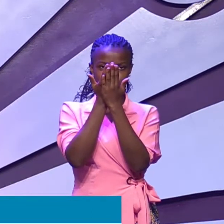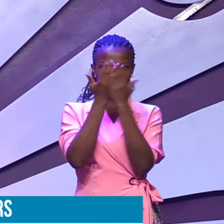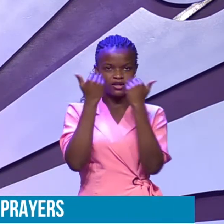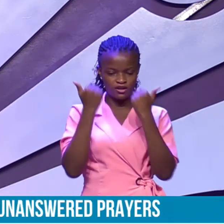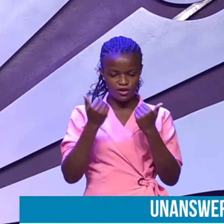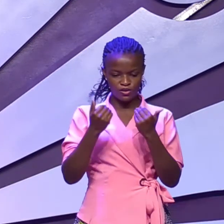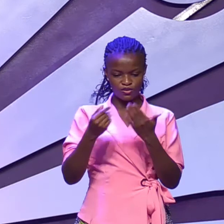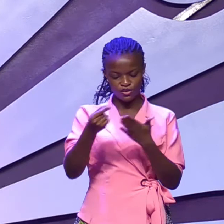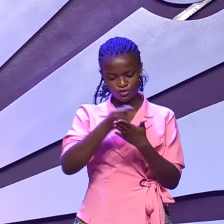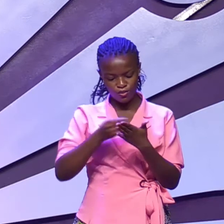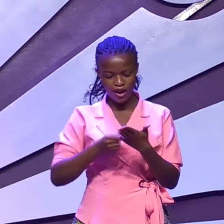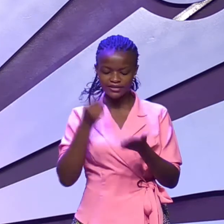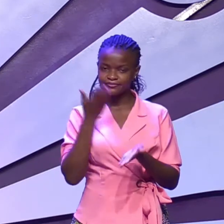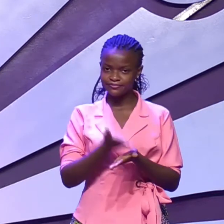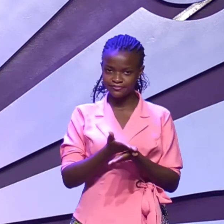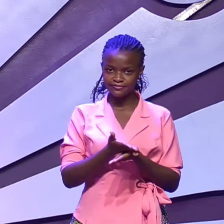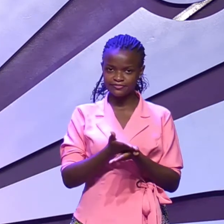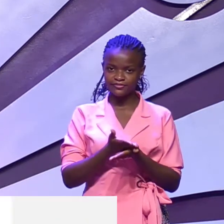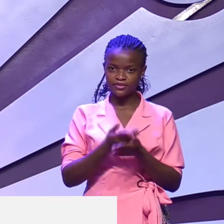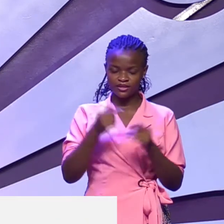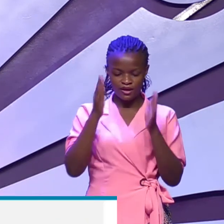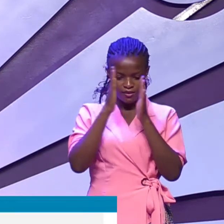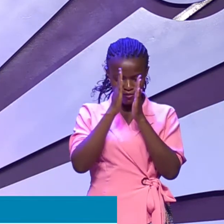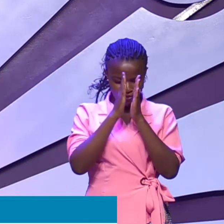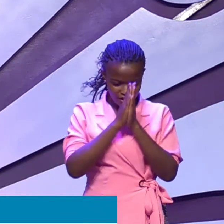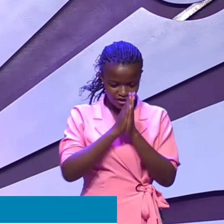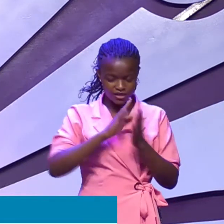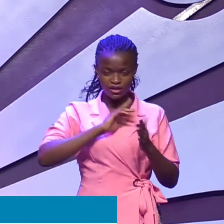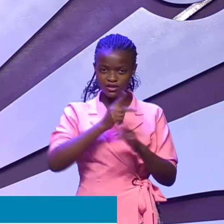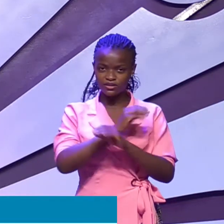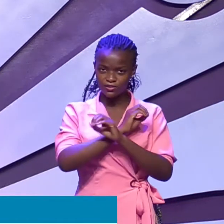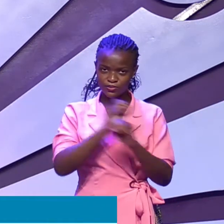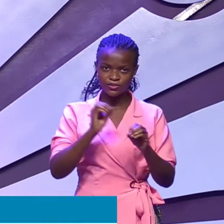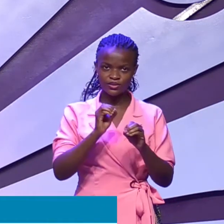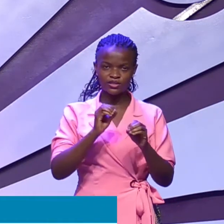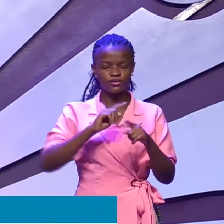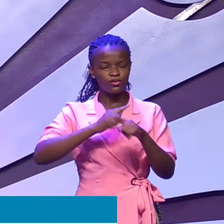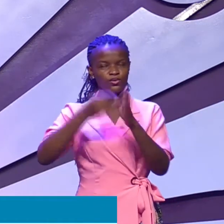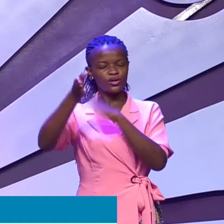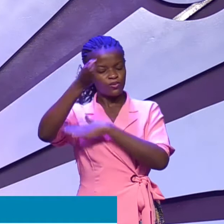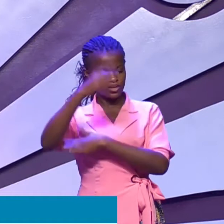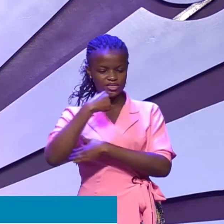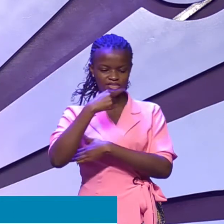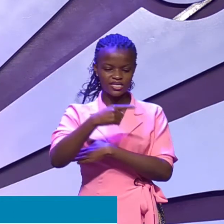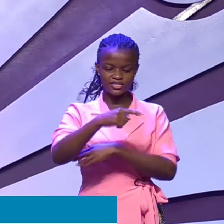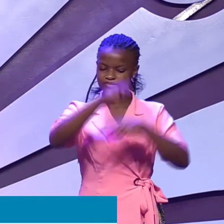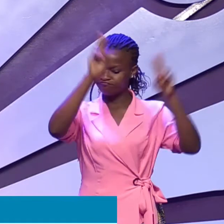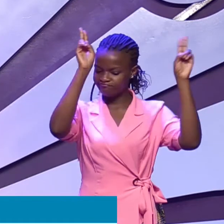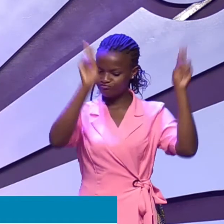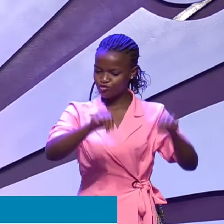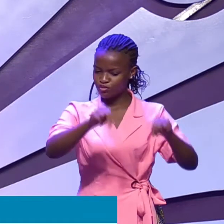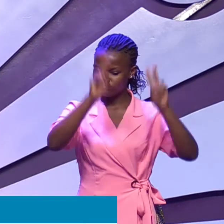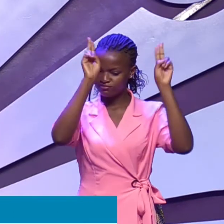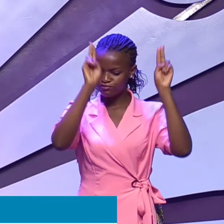Write this down. Unanswered prayer is when God says no to your request.